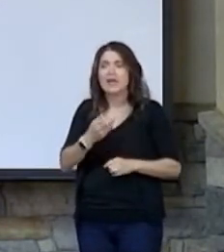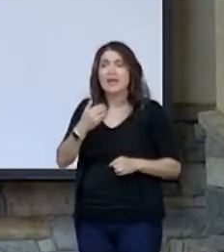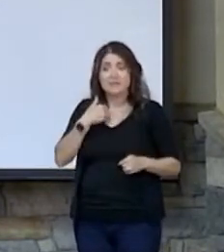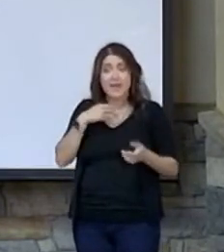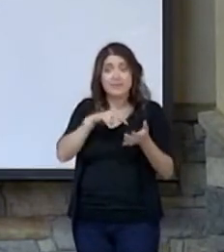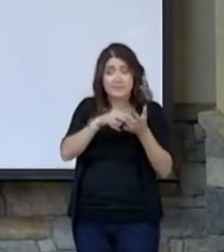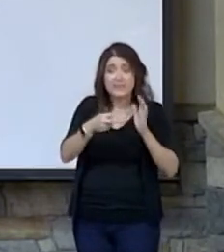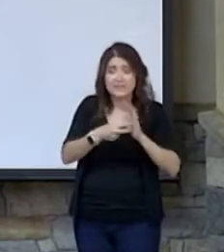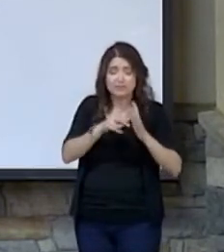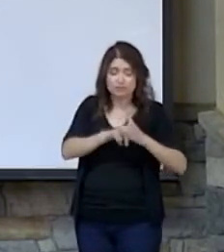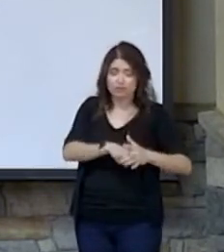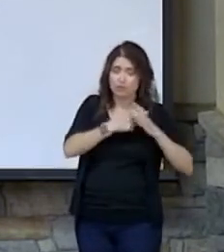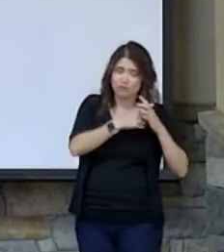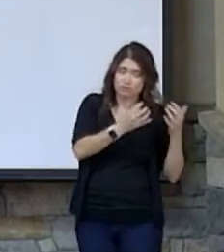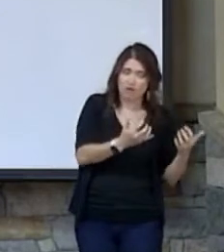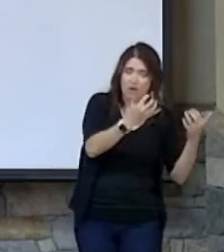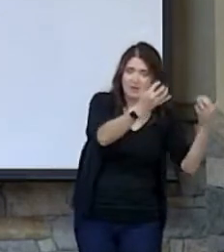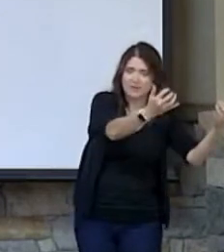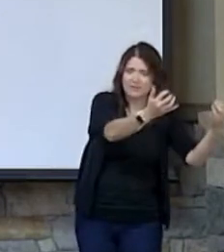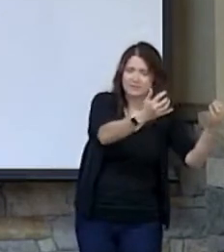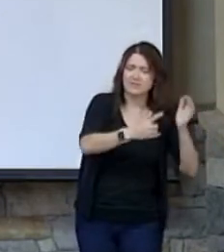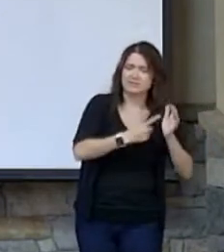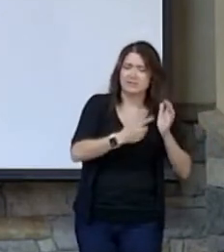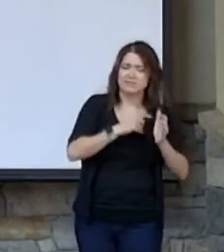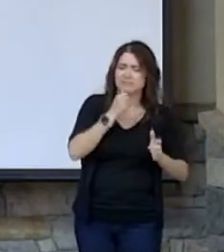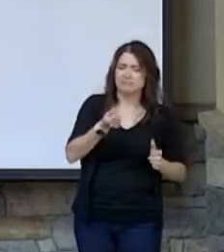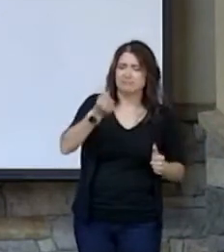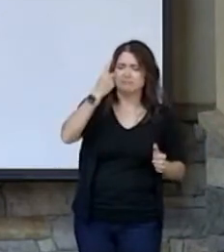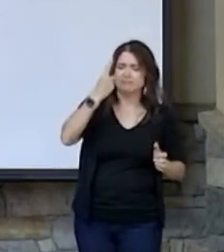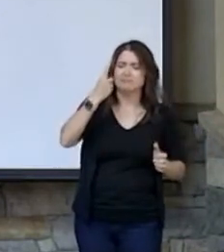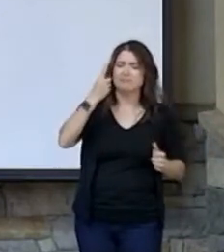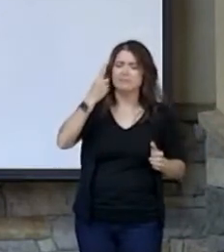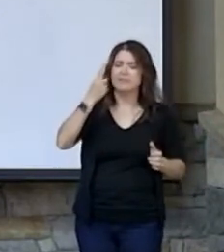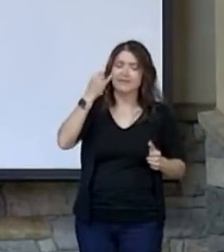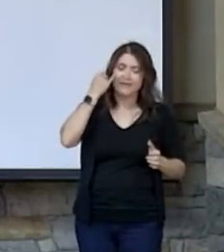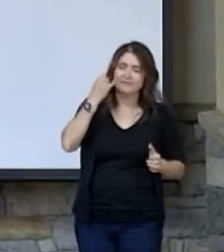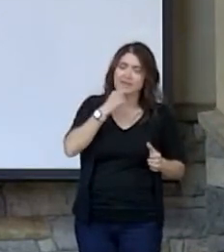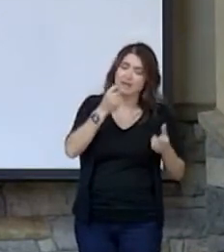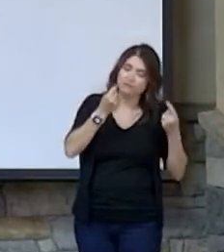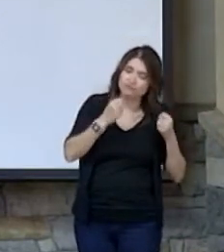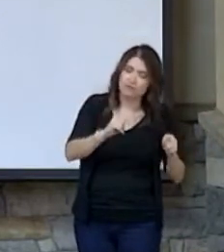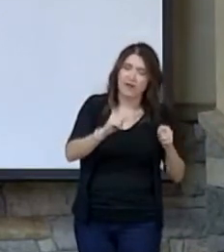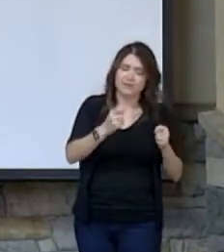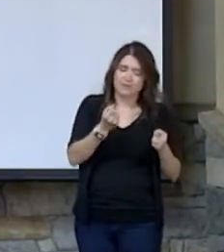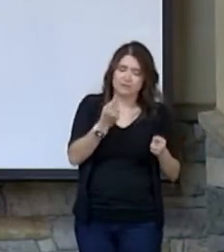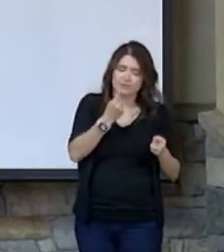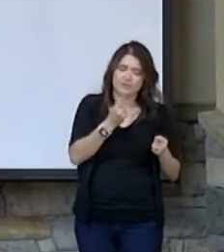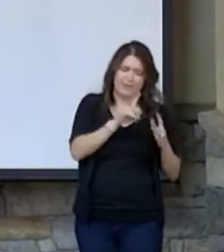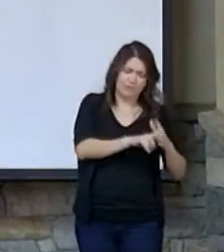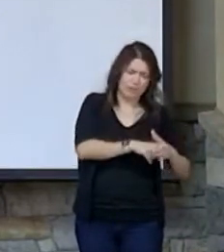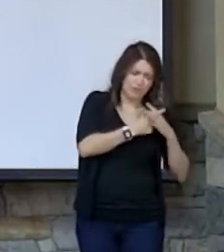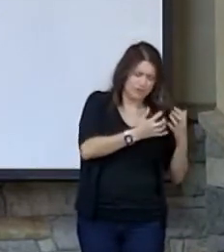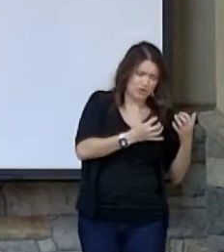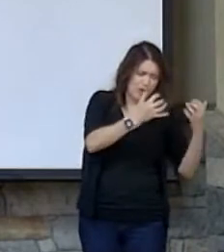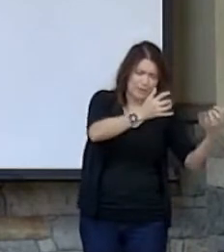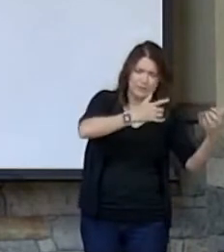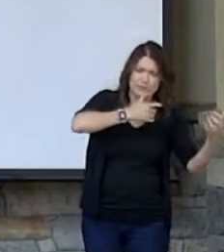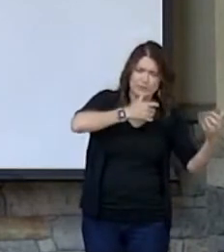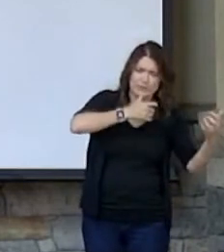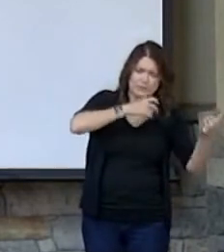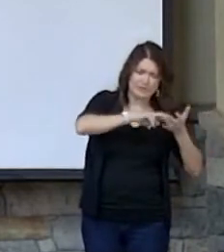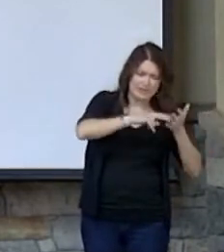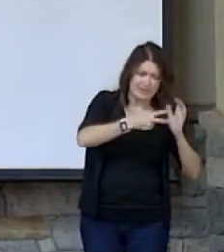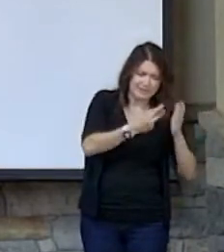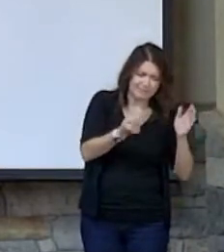to the original audience. And we can't understand that until we try to understand what it meant to the original audience. And what's intended